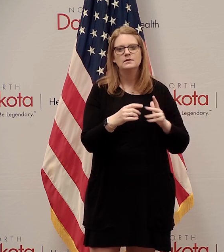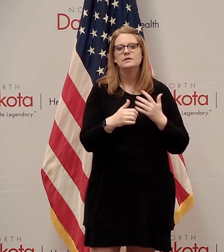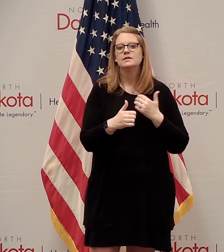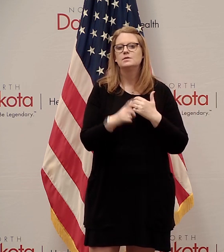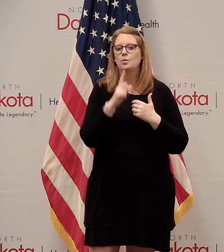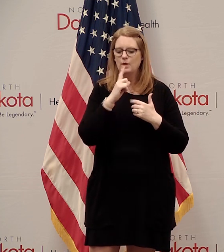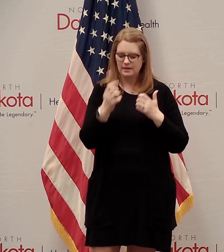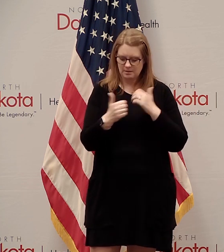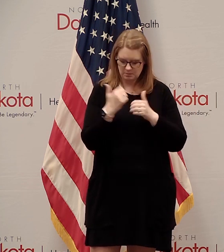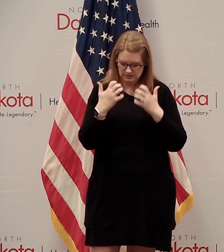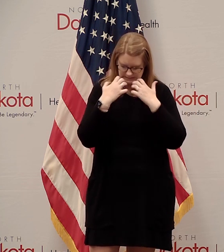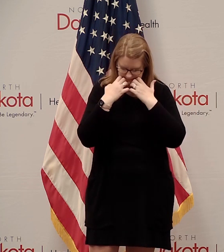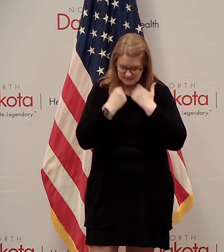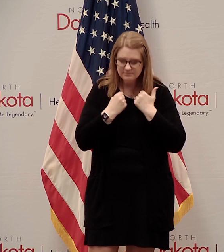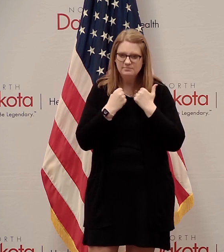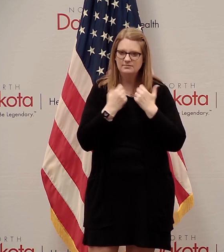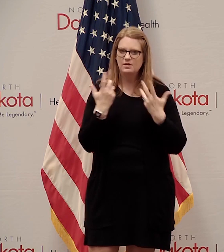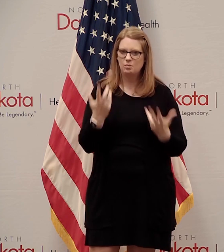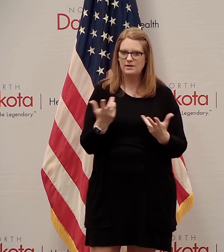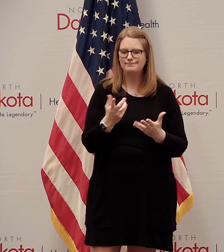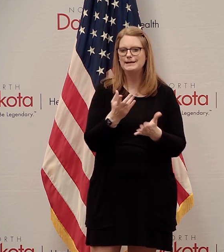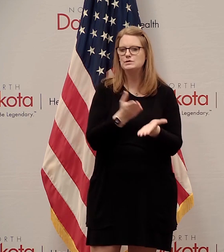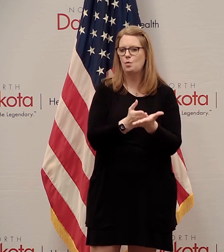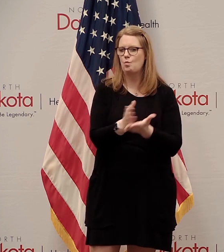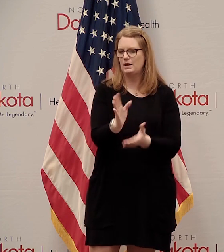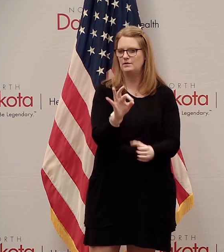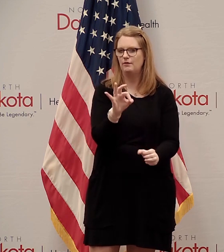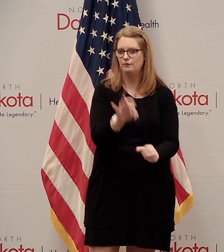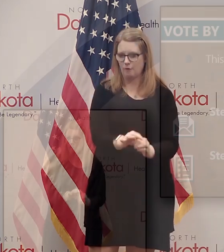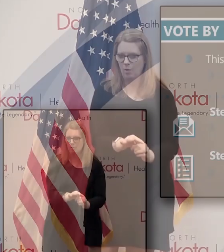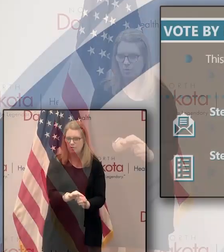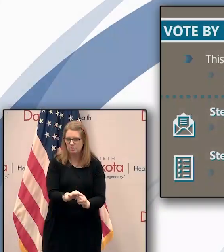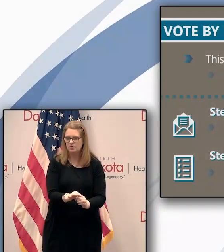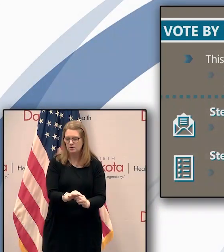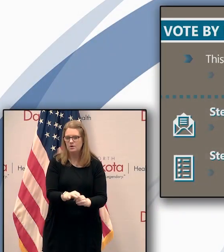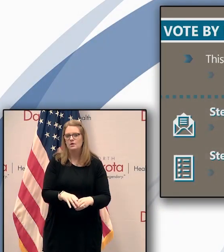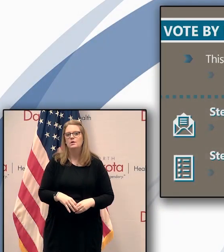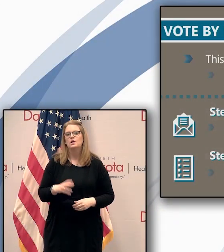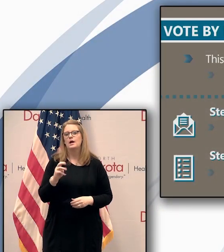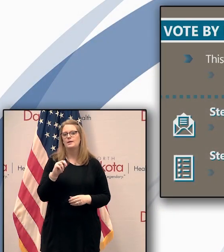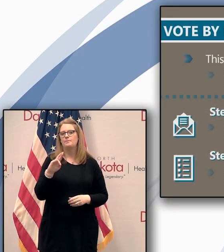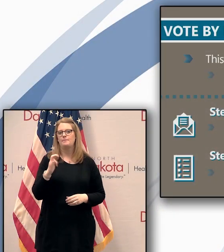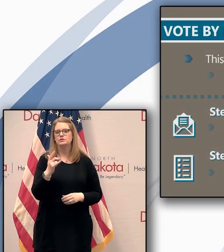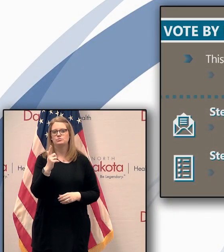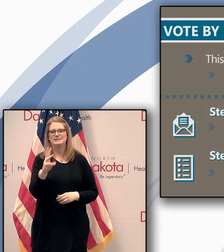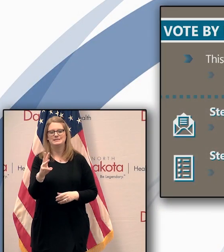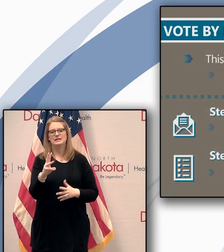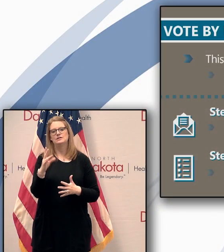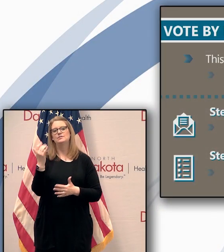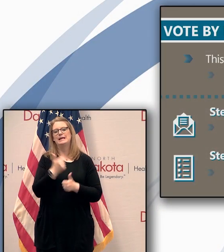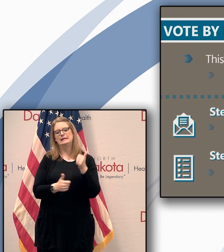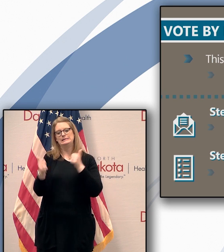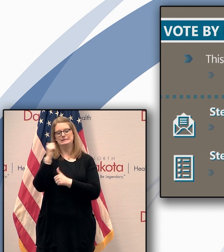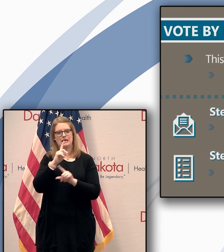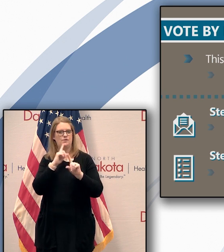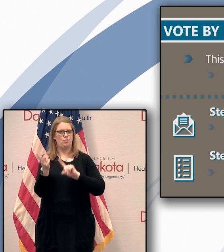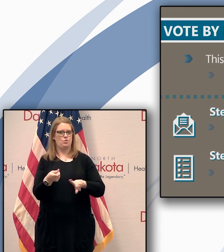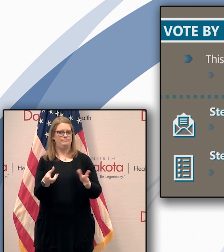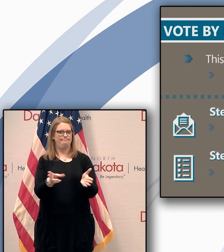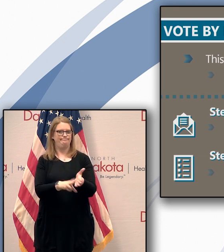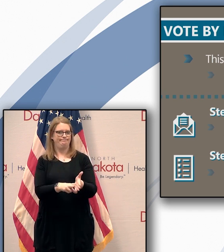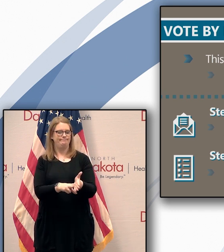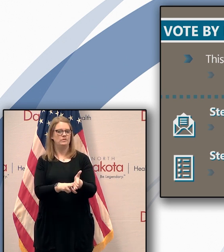aspects of a democracy, and that's the right to vote. On March 26, I signed an executive order enabling